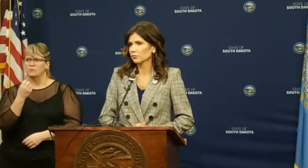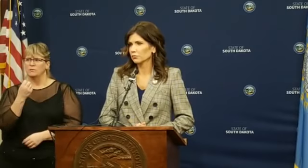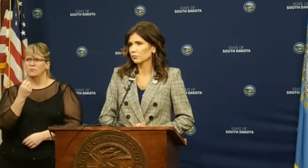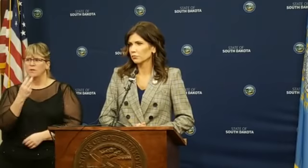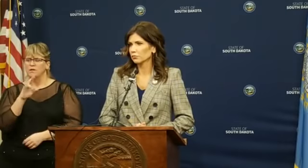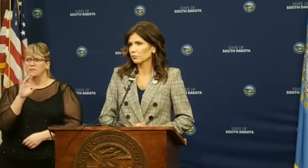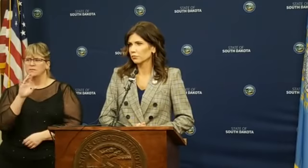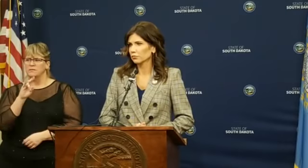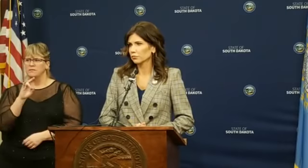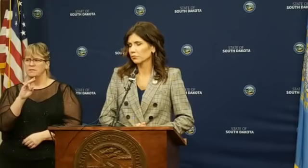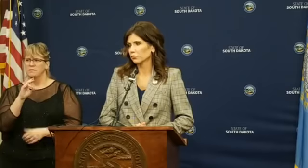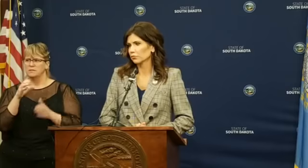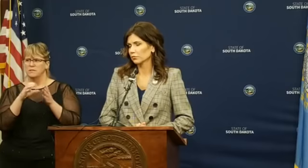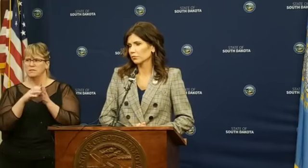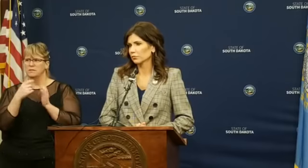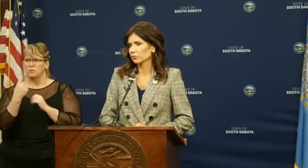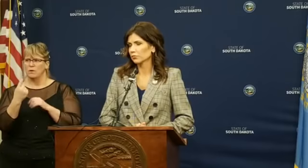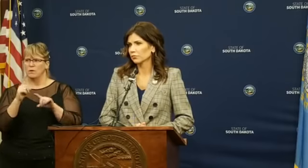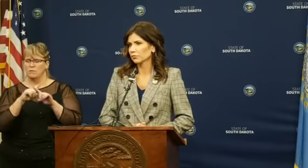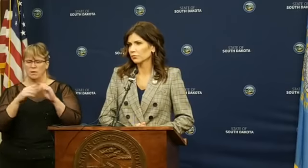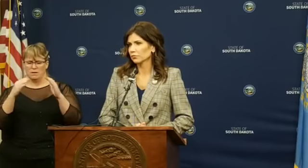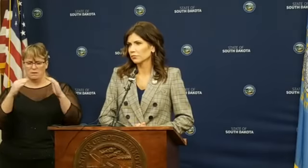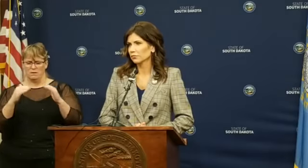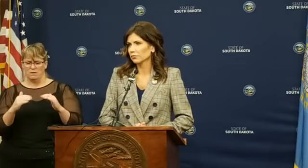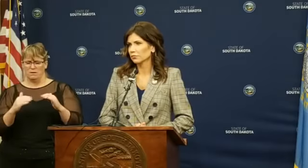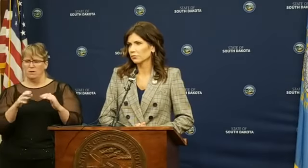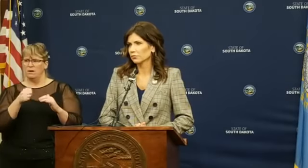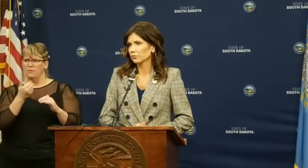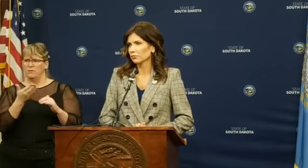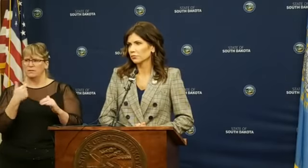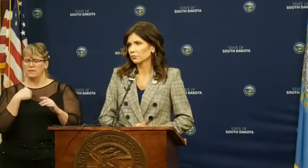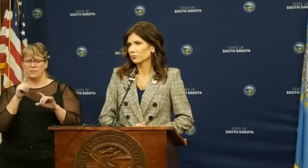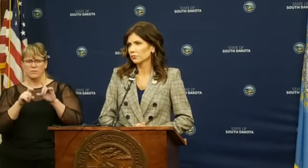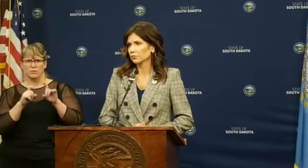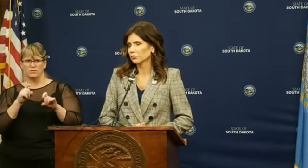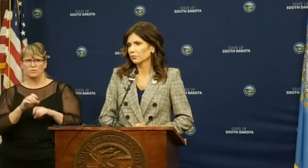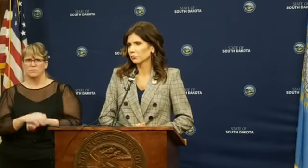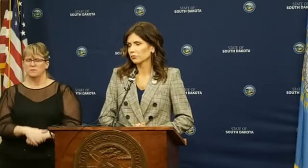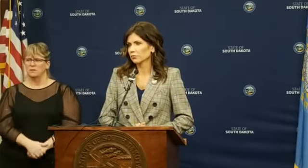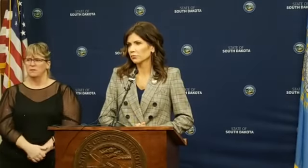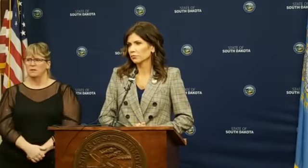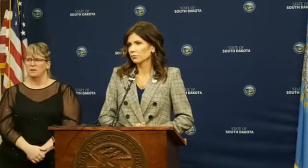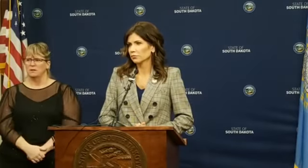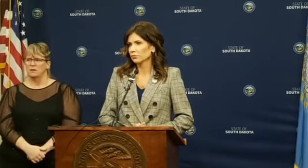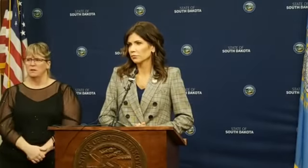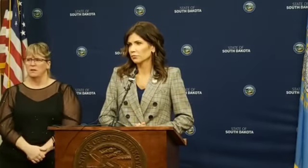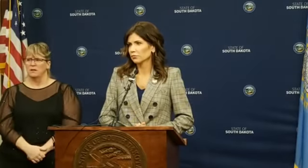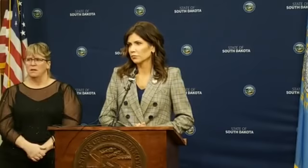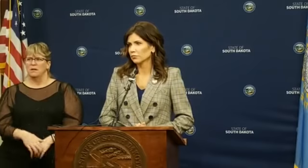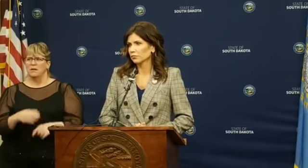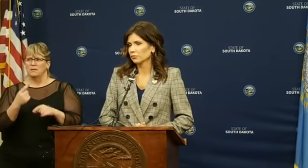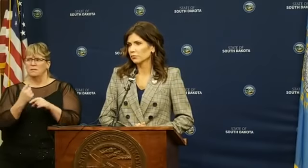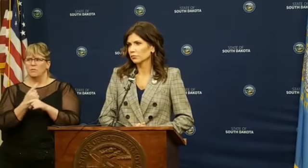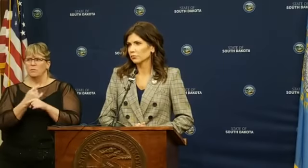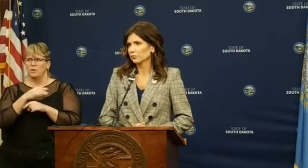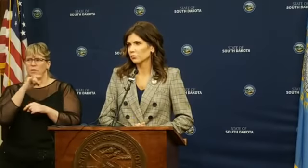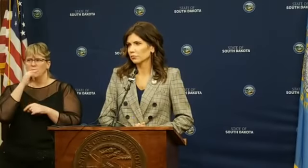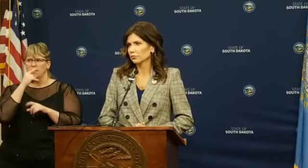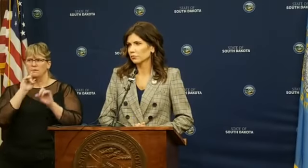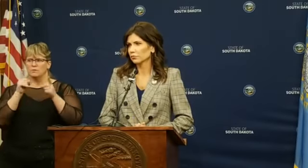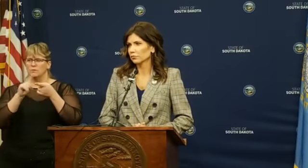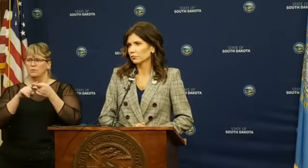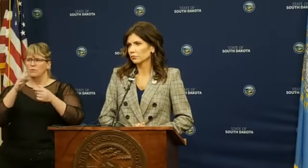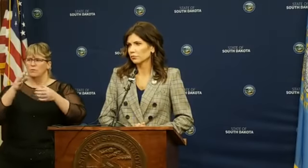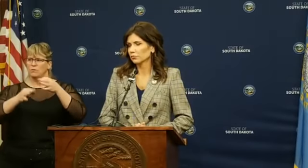but further on down in the bill there are some other things that I have questions about. Do you think it's appropriate that kids should have to go to the courts